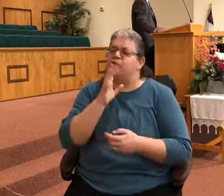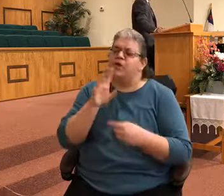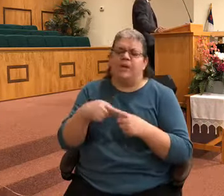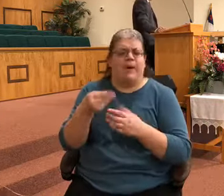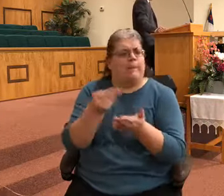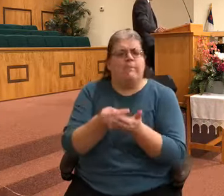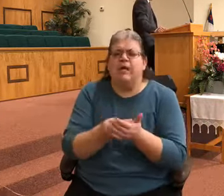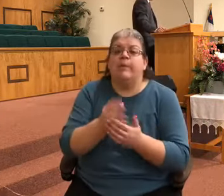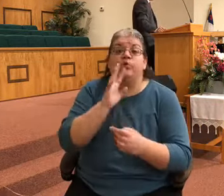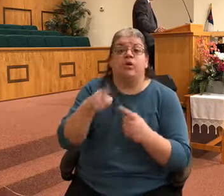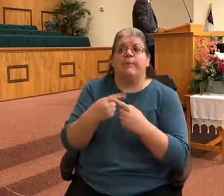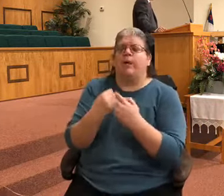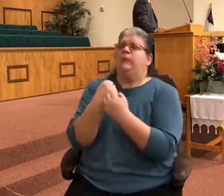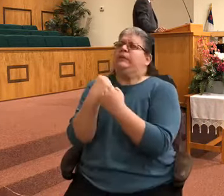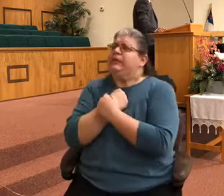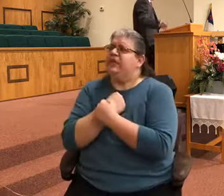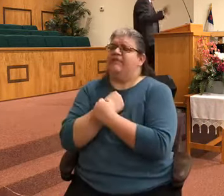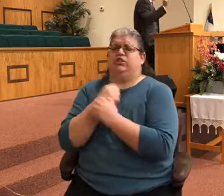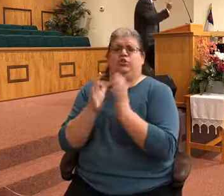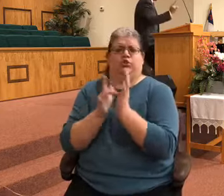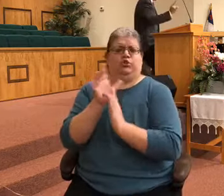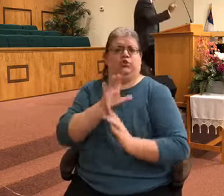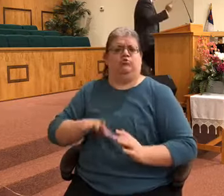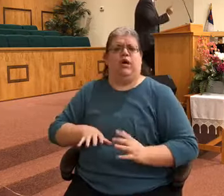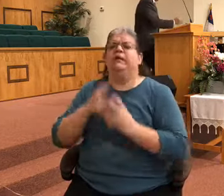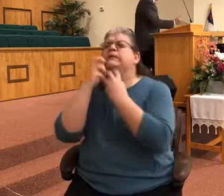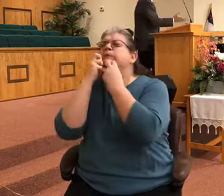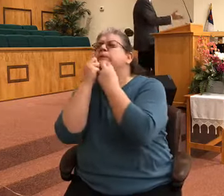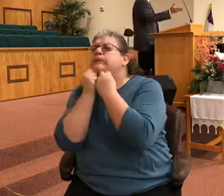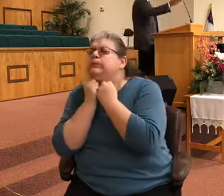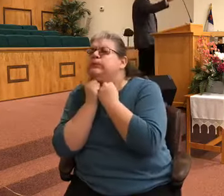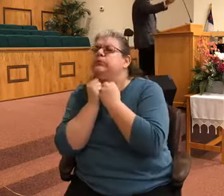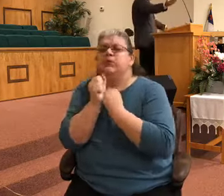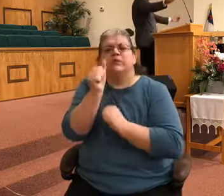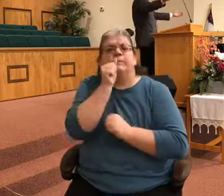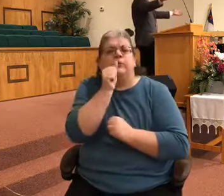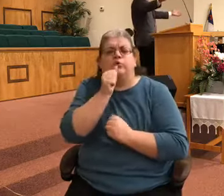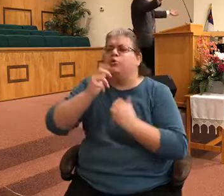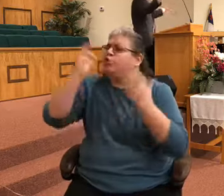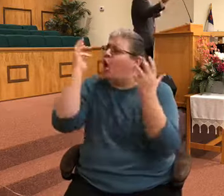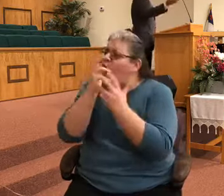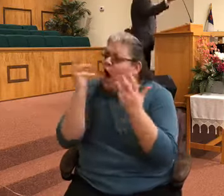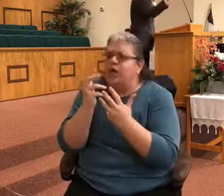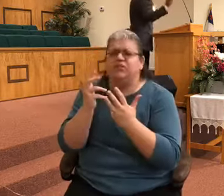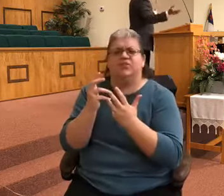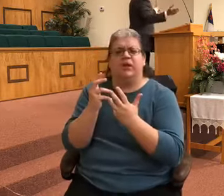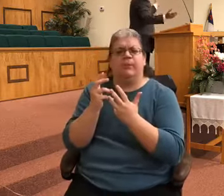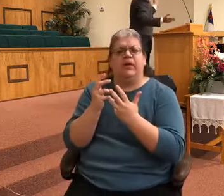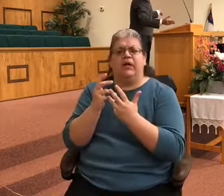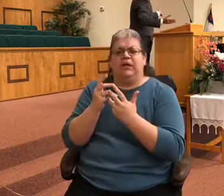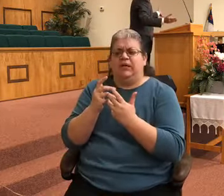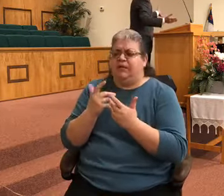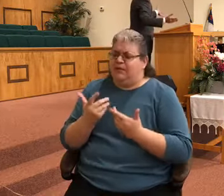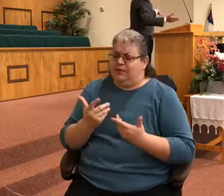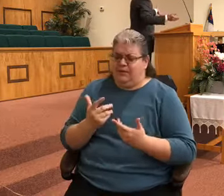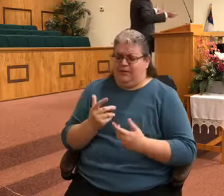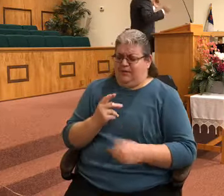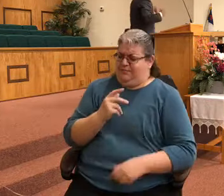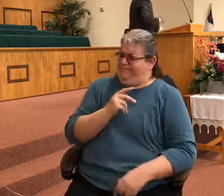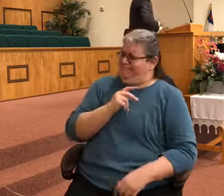Christ. It was personal, it was optional, this decision, this call from the man of God to the king. Smite